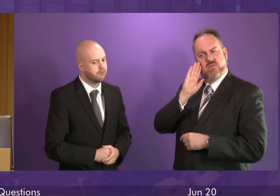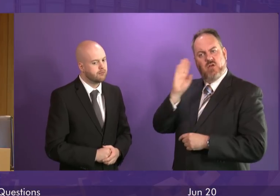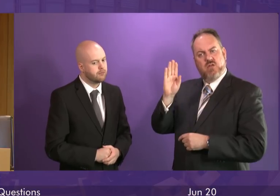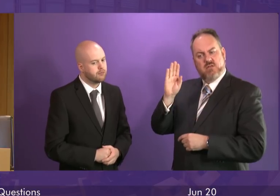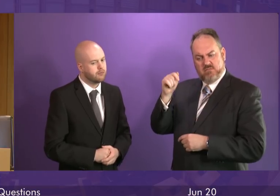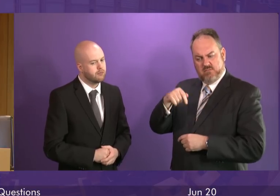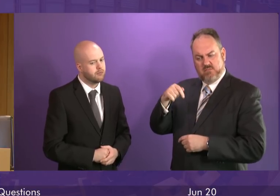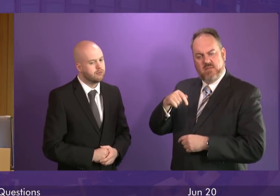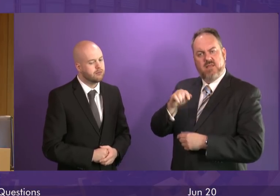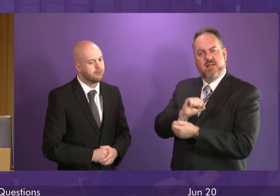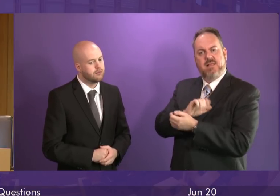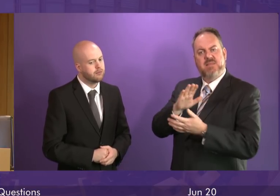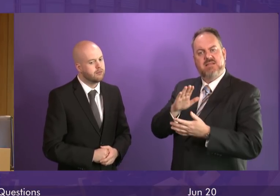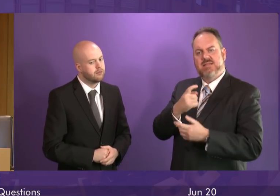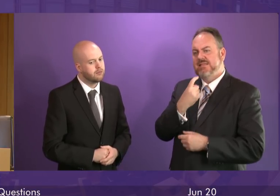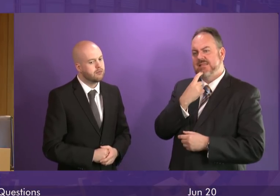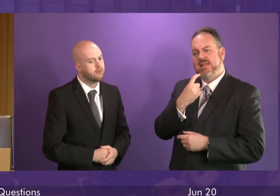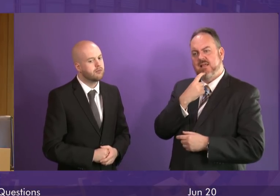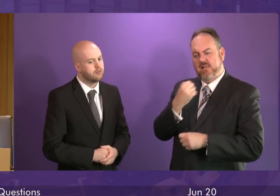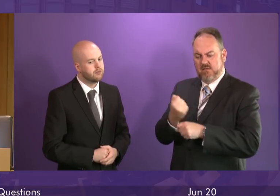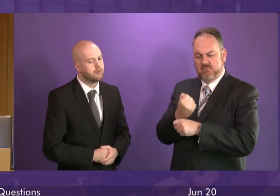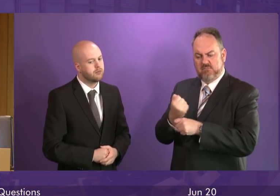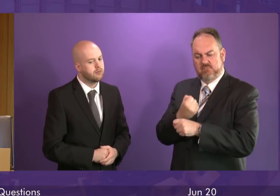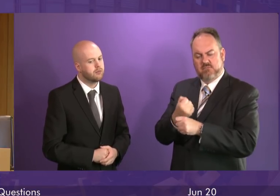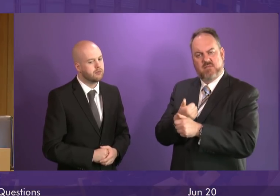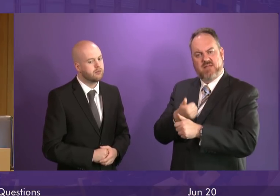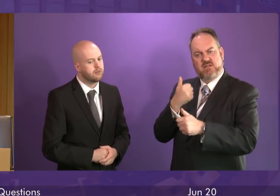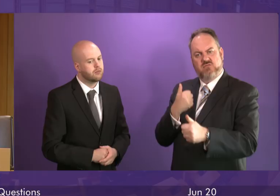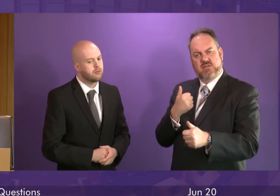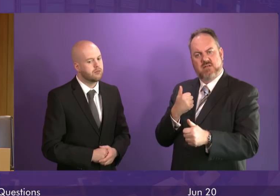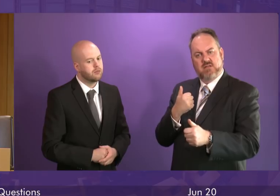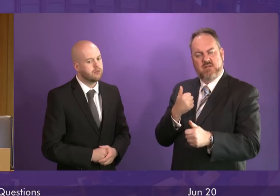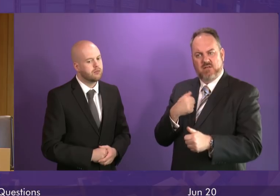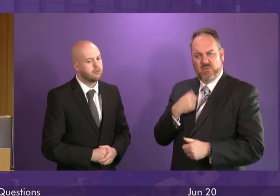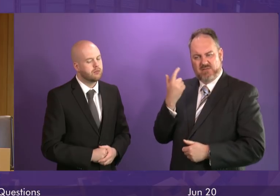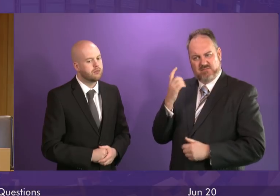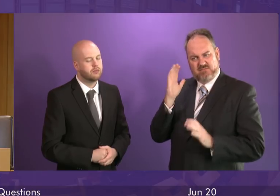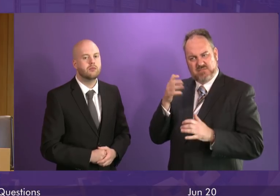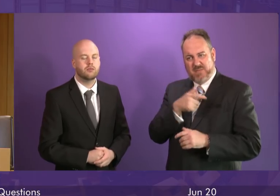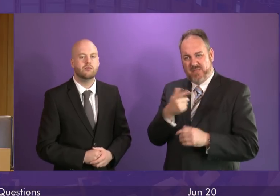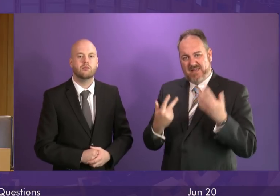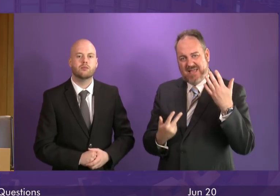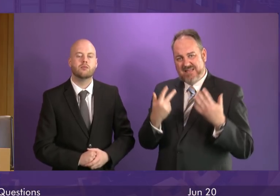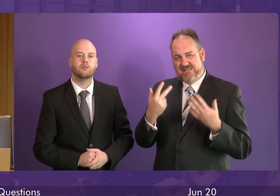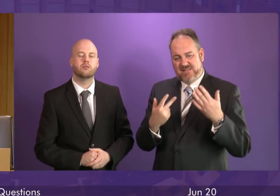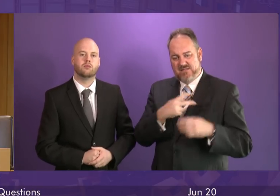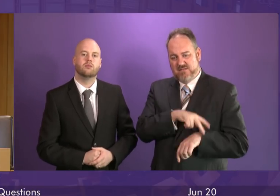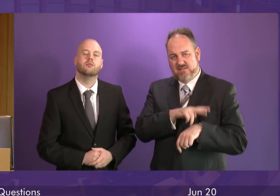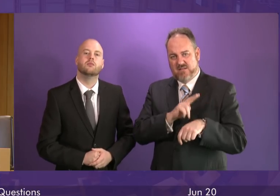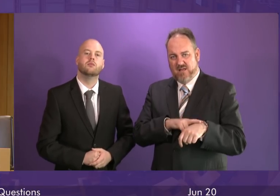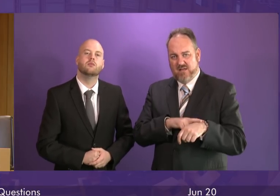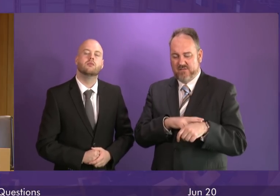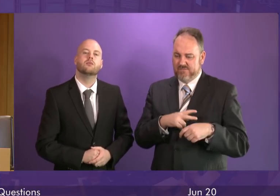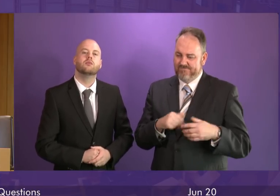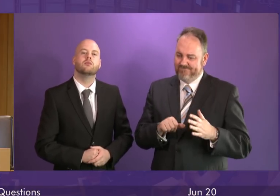Liberty Steel DL Works in my Motherwell-Musha constituency. Our thoughts are with the 18 workers affected and their families.